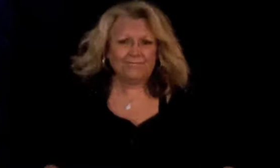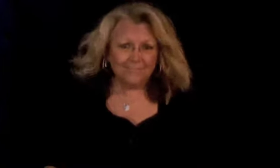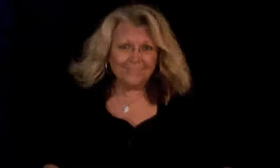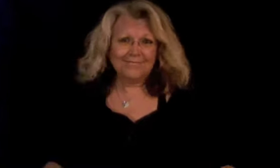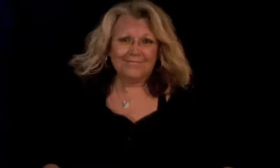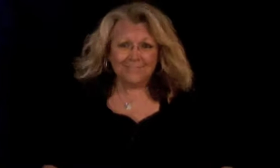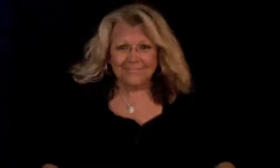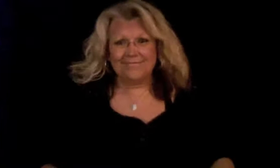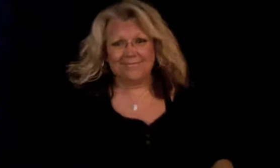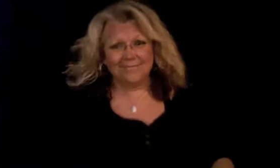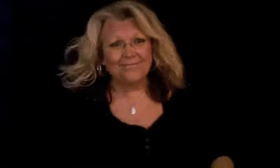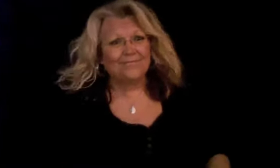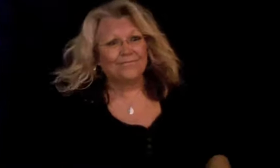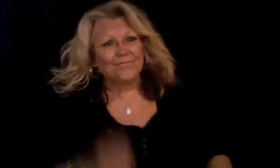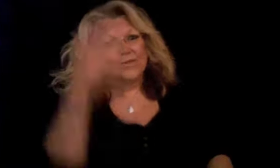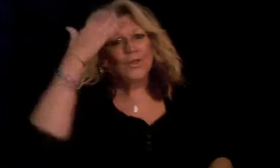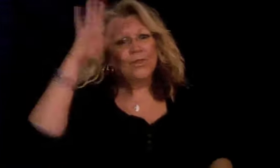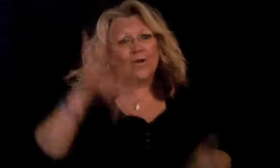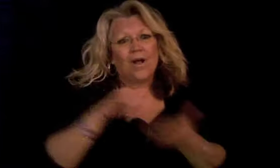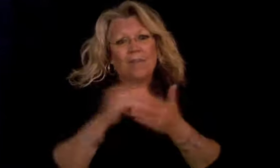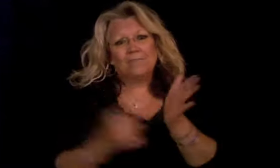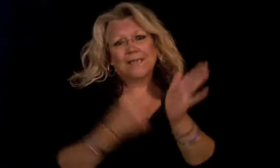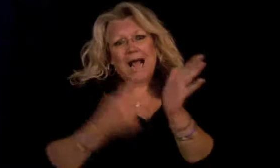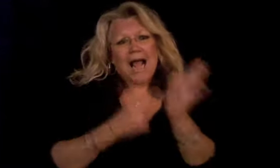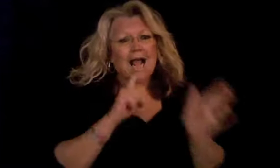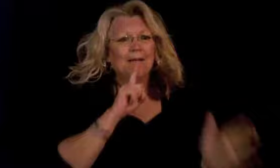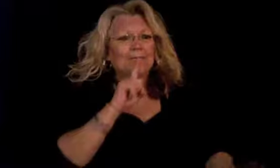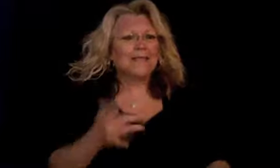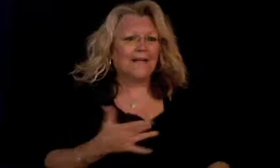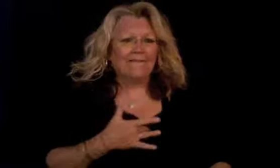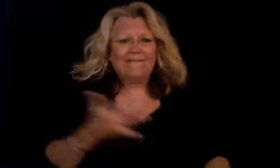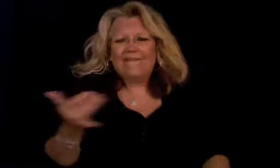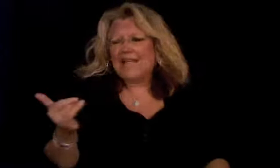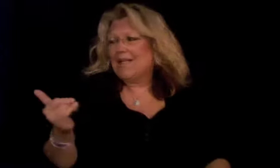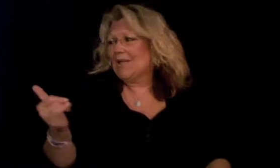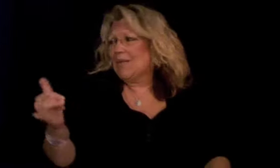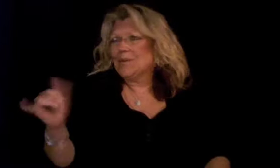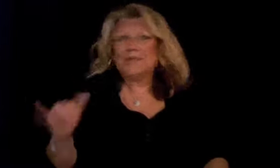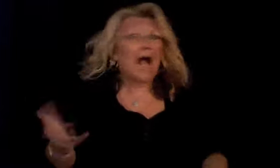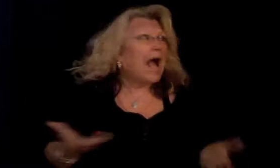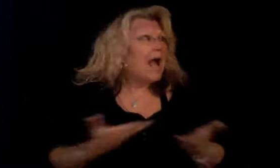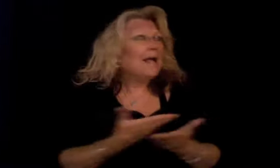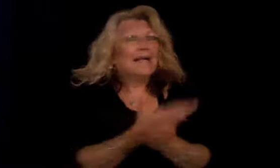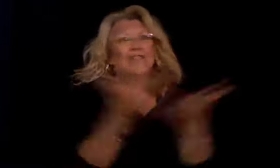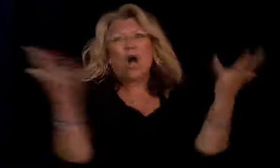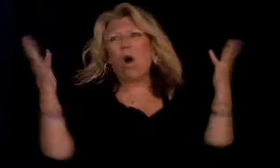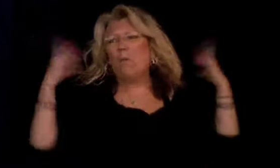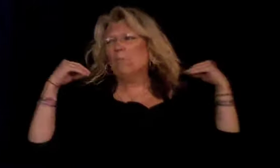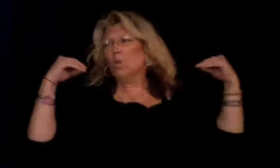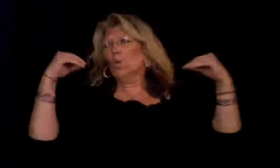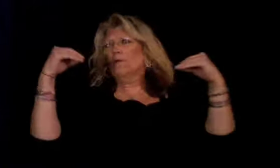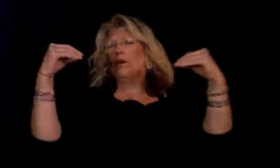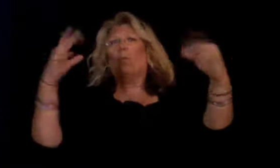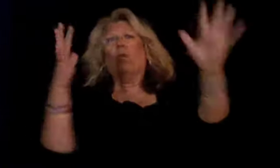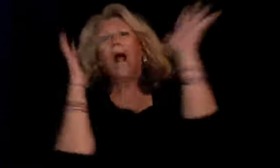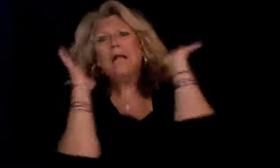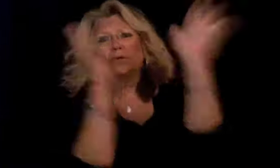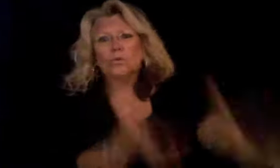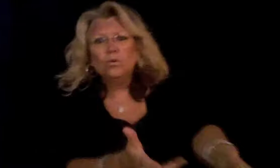You know, sometimes it feels like it's all moving way too